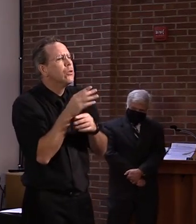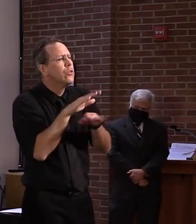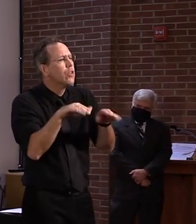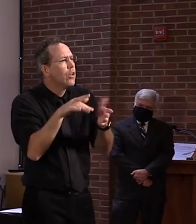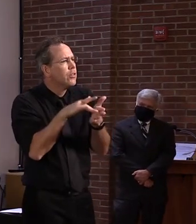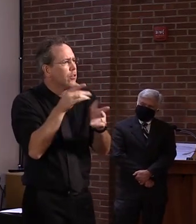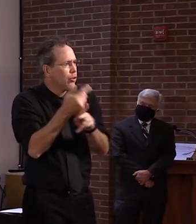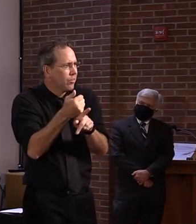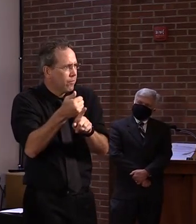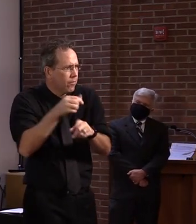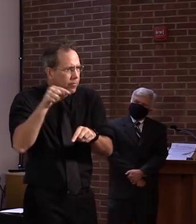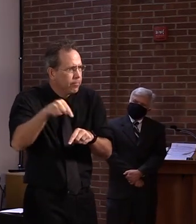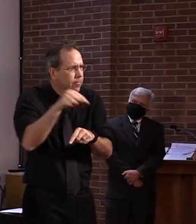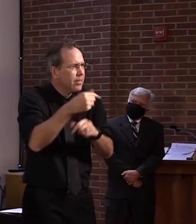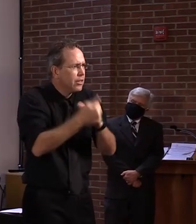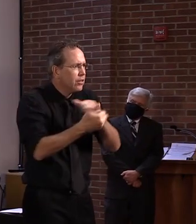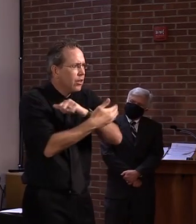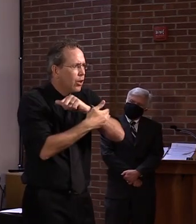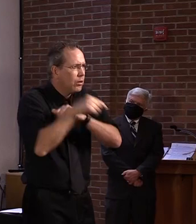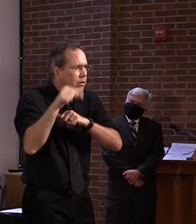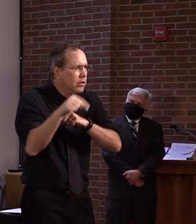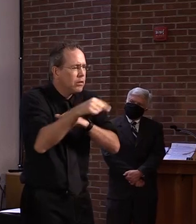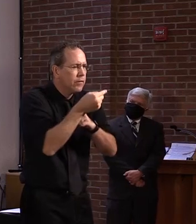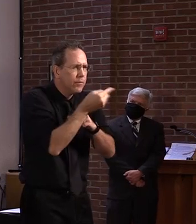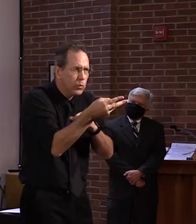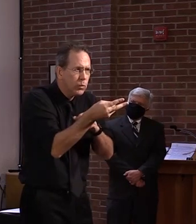Is that not viable by county or some other vector?